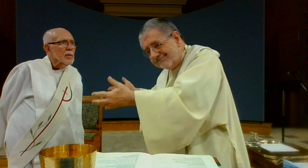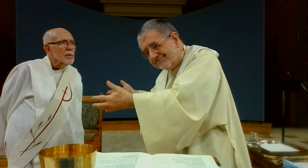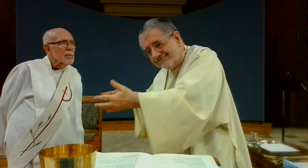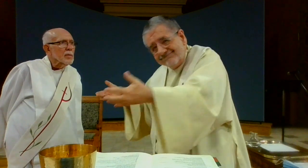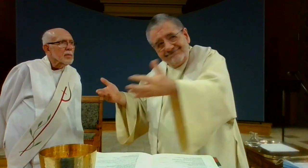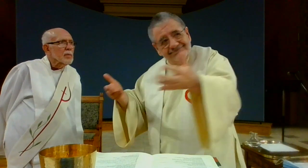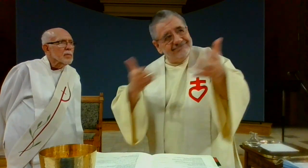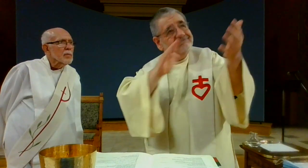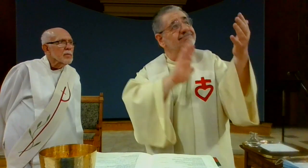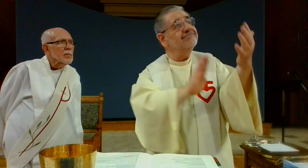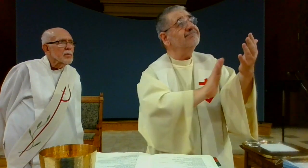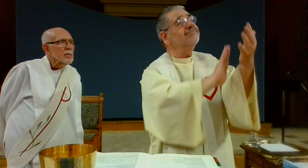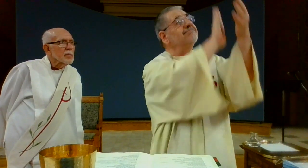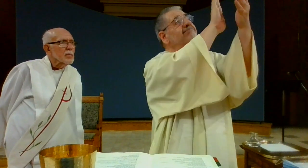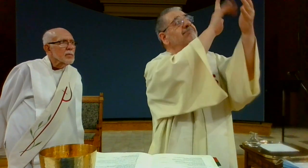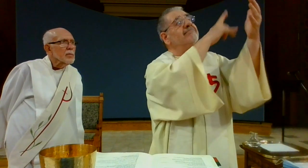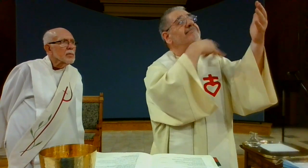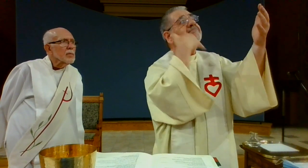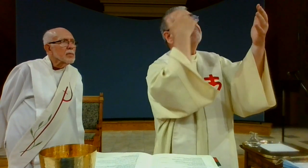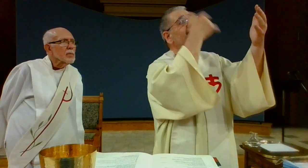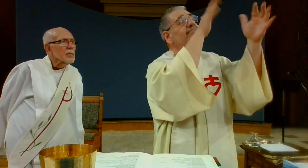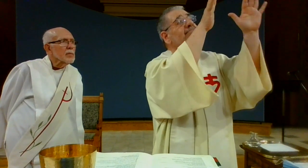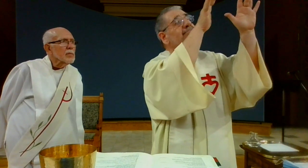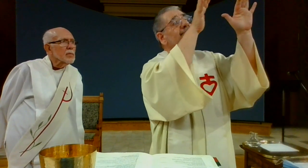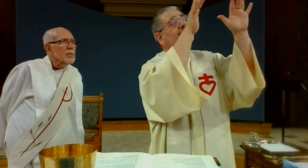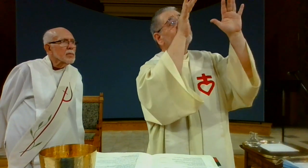welcome them into the light of your face